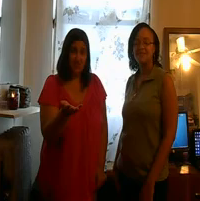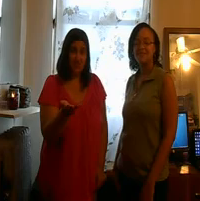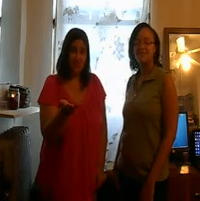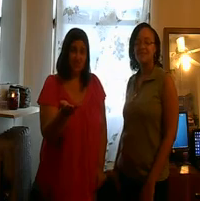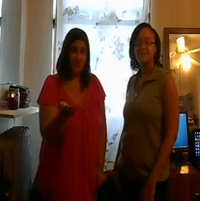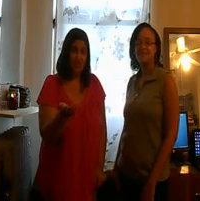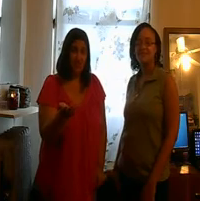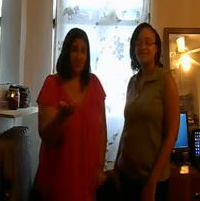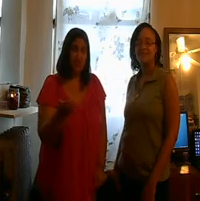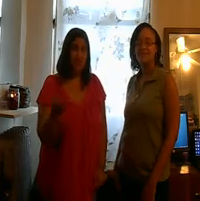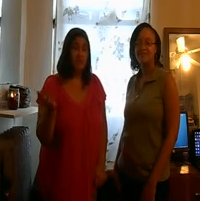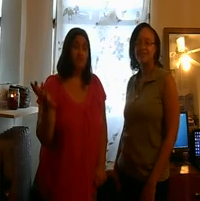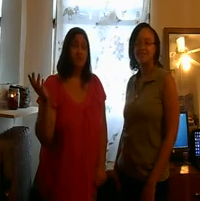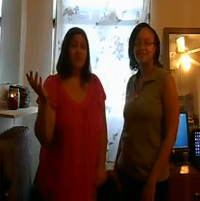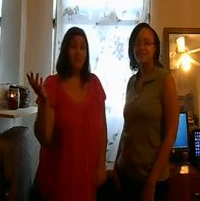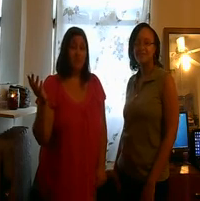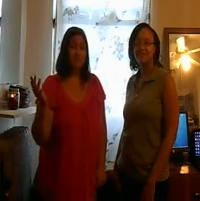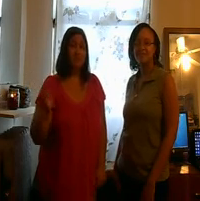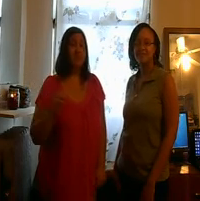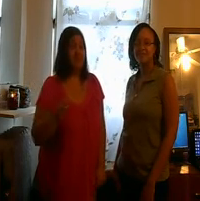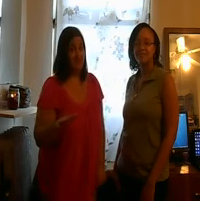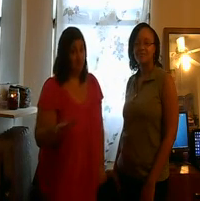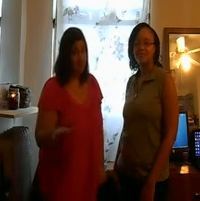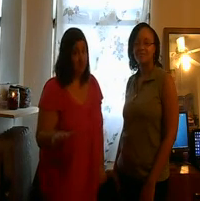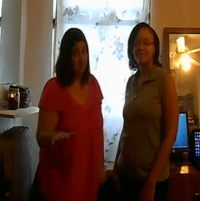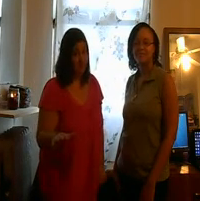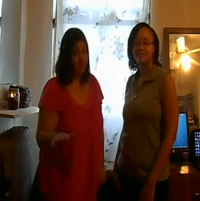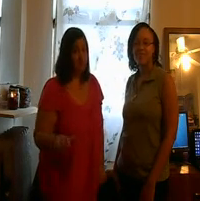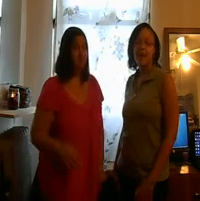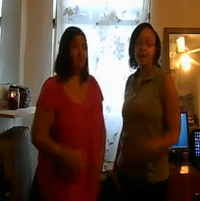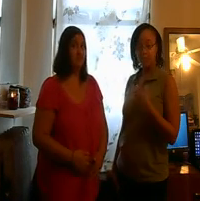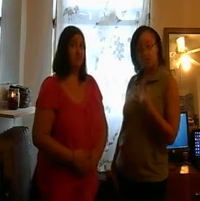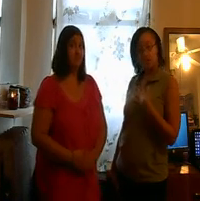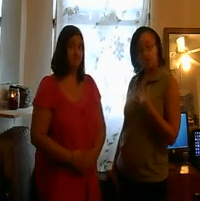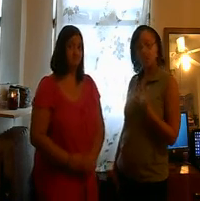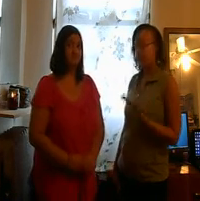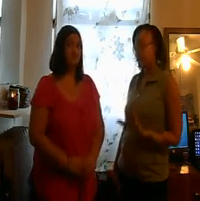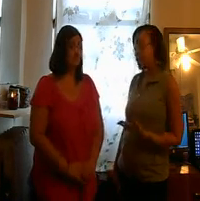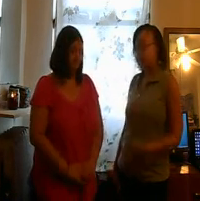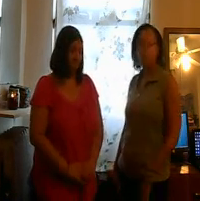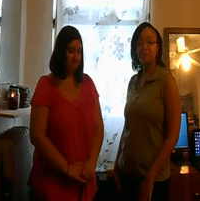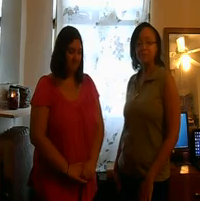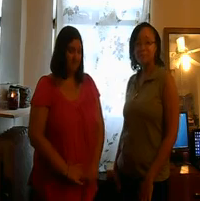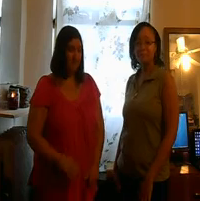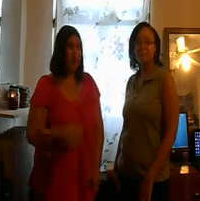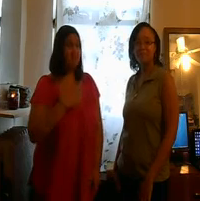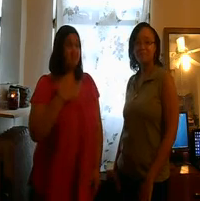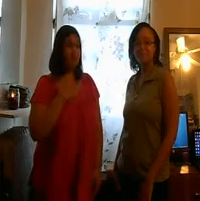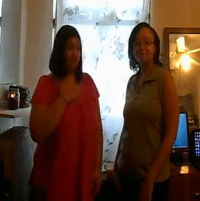Jewish girl from an upper middle-class neighborhood in Brooklyn. I'm a teacher and a counselor. I'm a 22